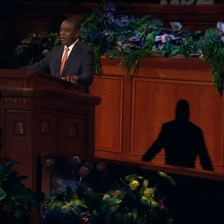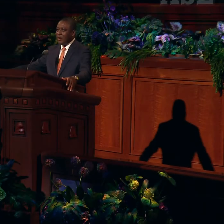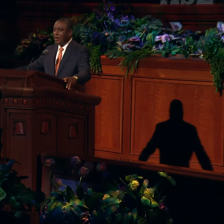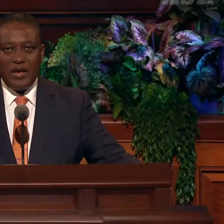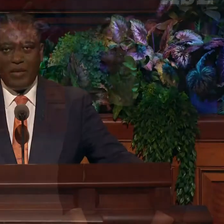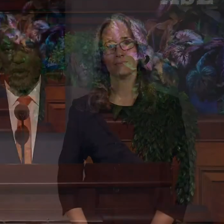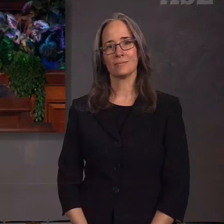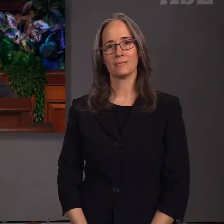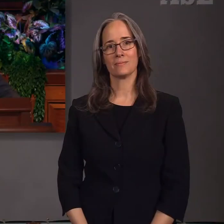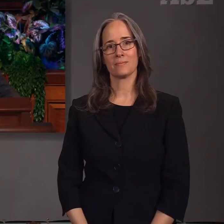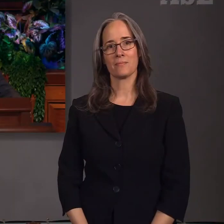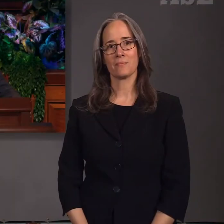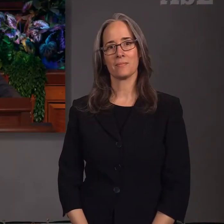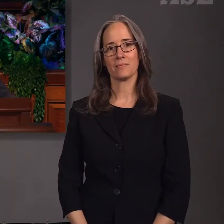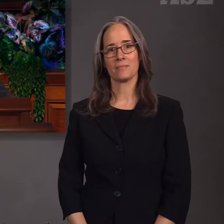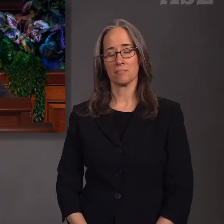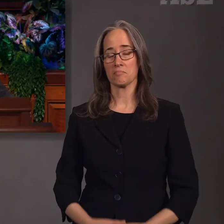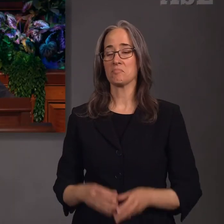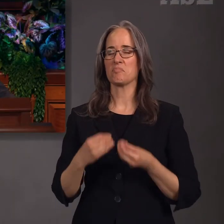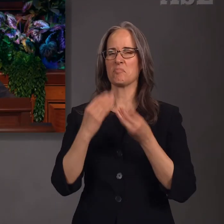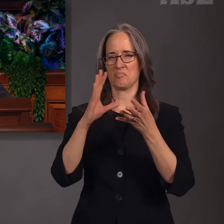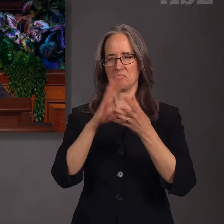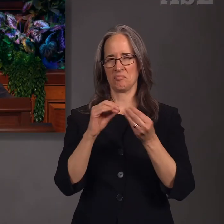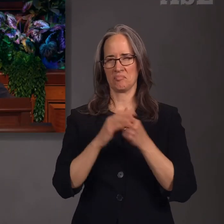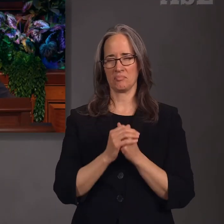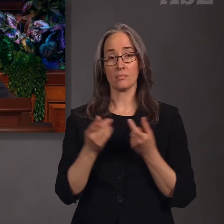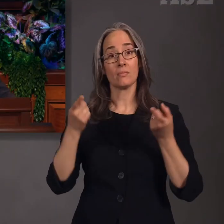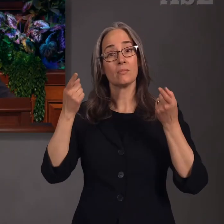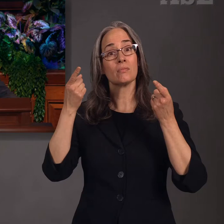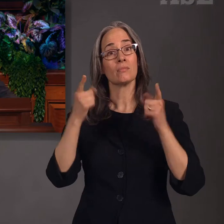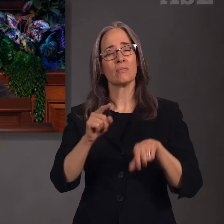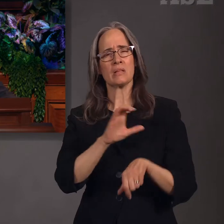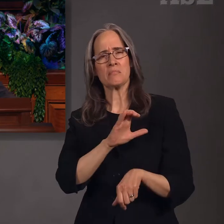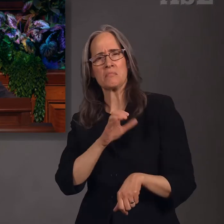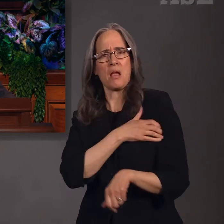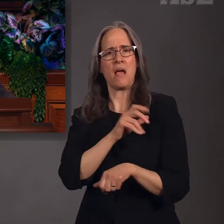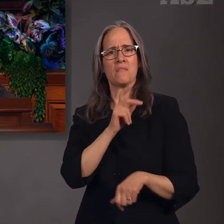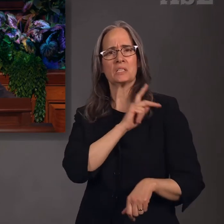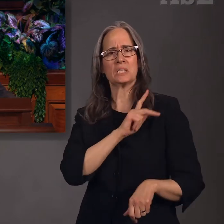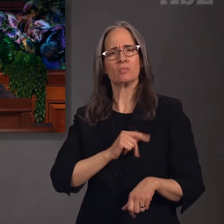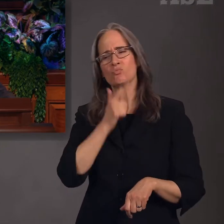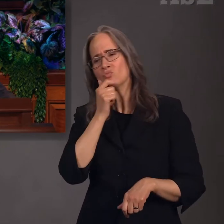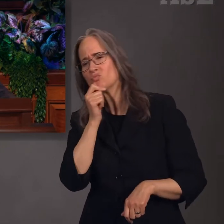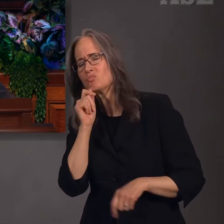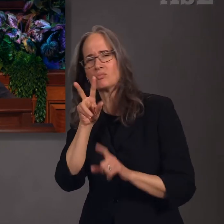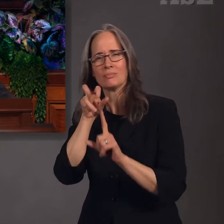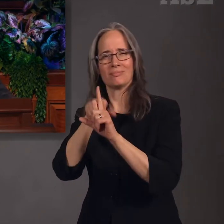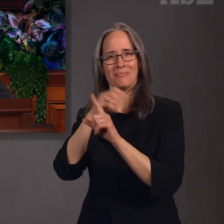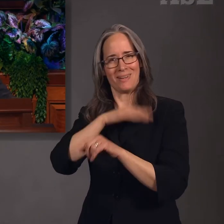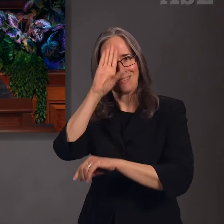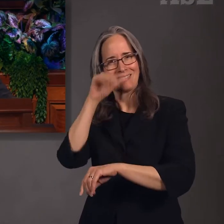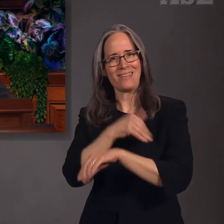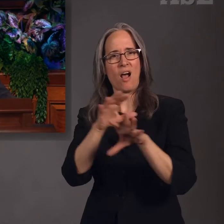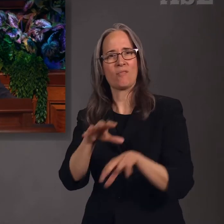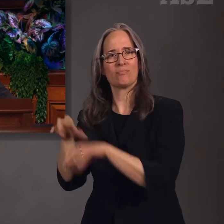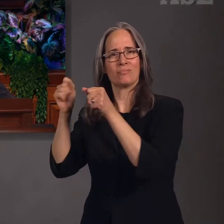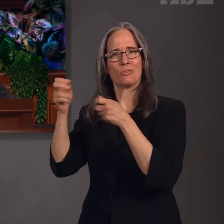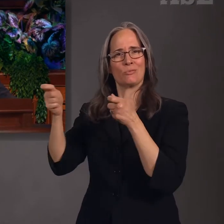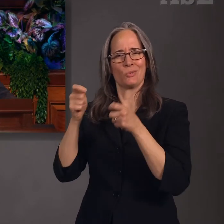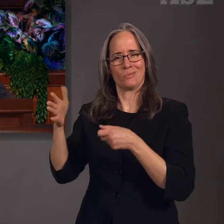A powerful king desired for his son to rule over one of his kingdoms. The prince had to learn and grow in